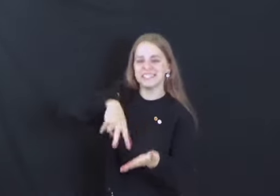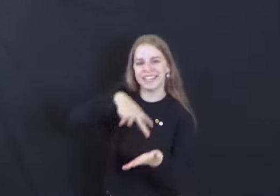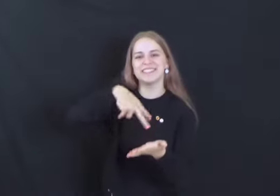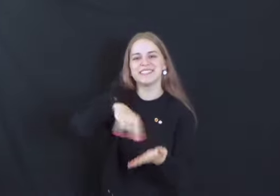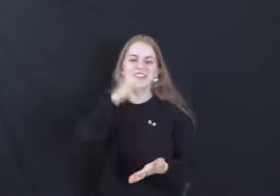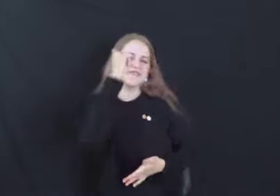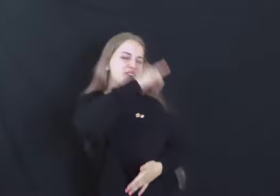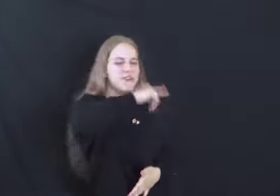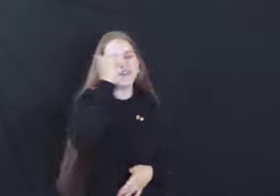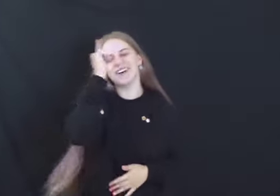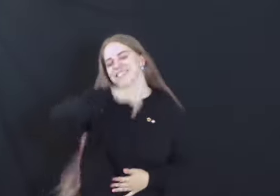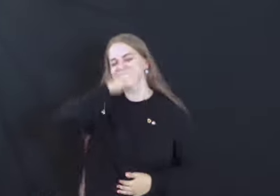dancing for us